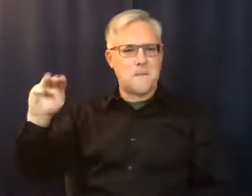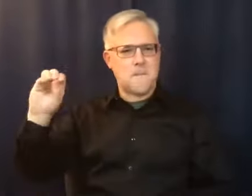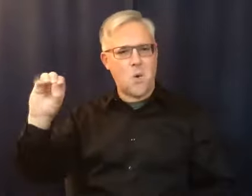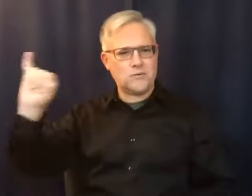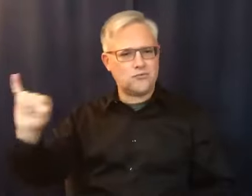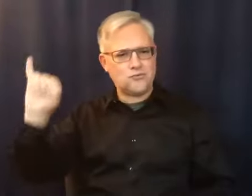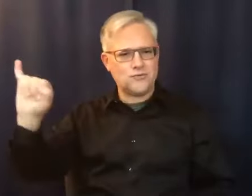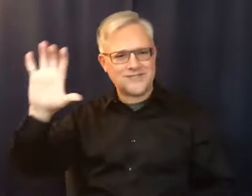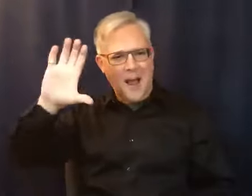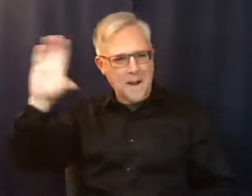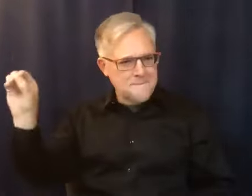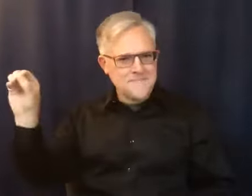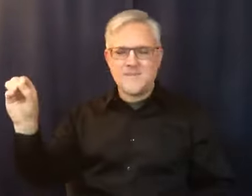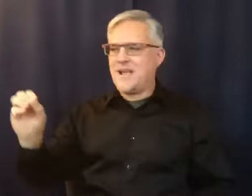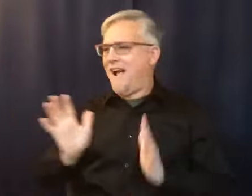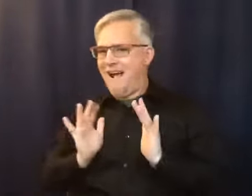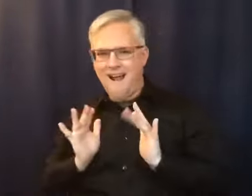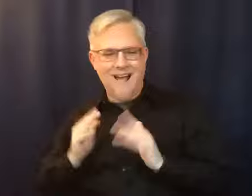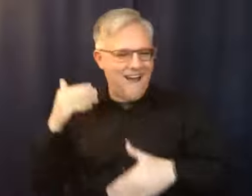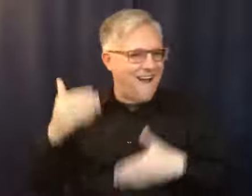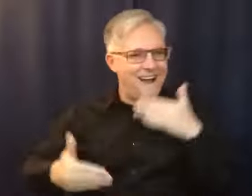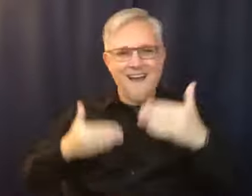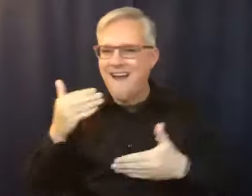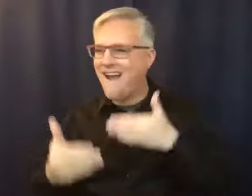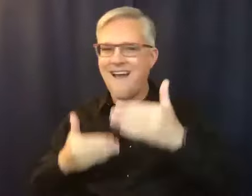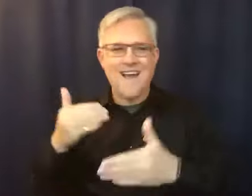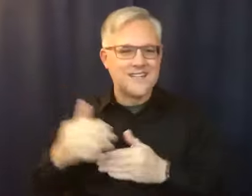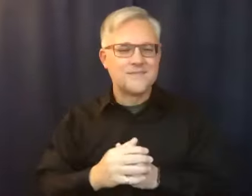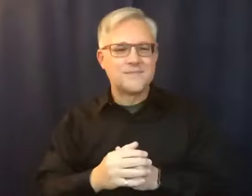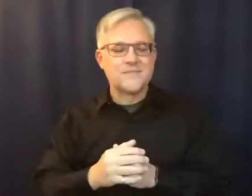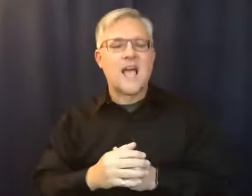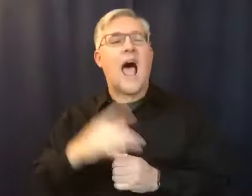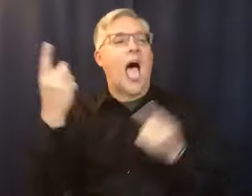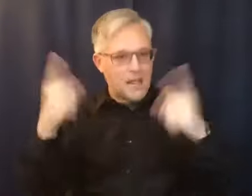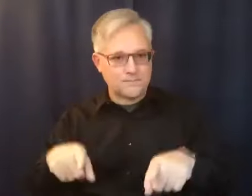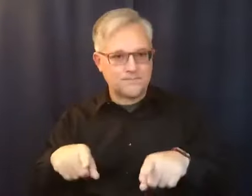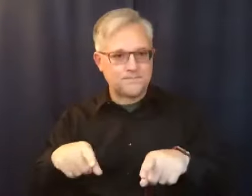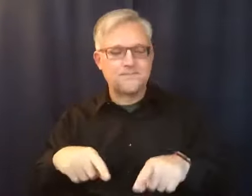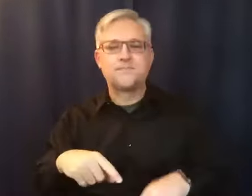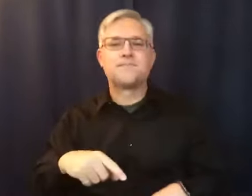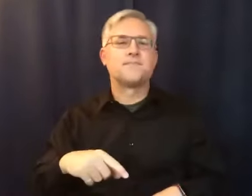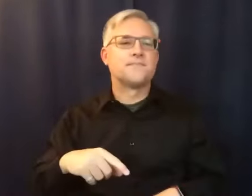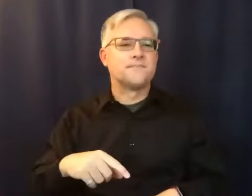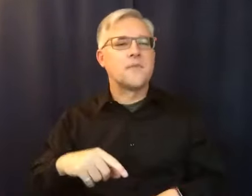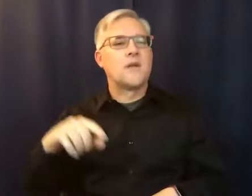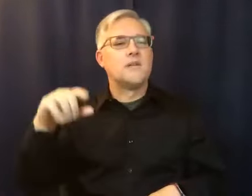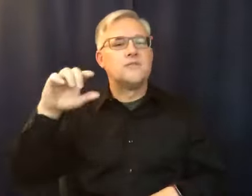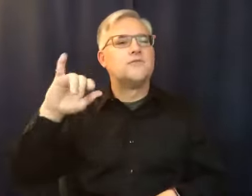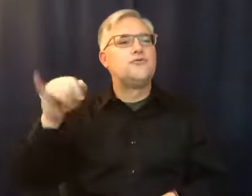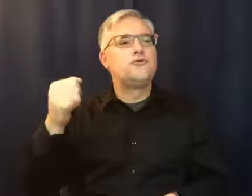I know what it was. Carter was supposed to have a mental health program and there was none. So the